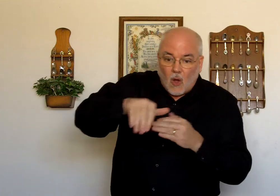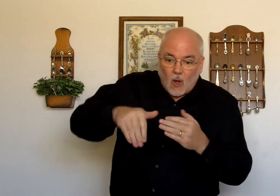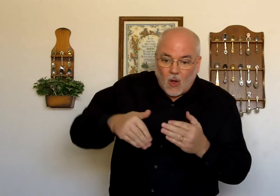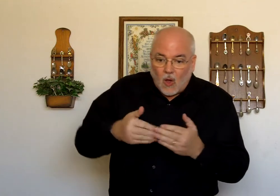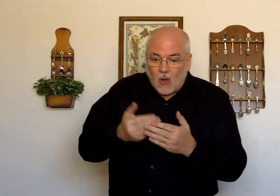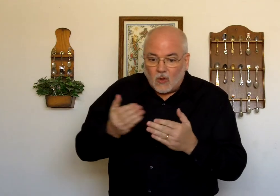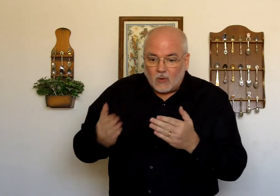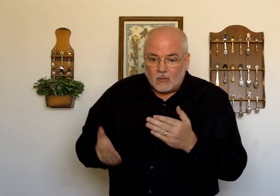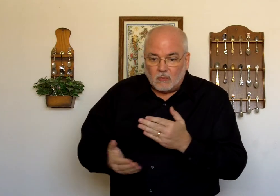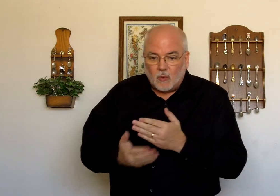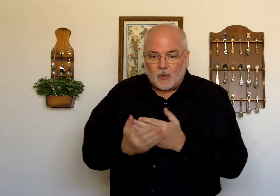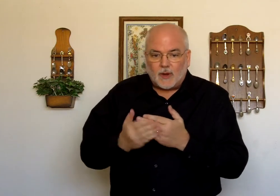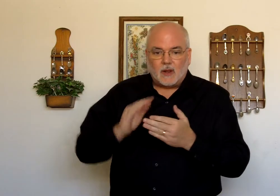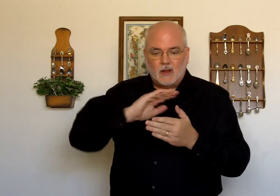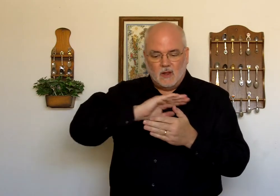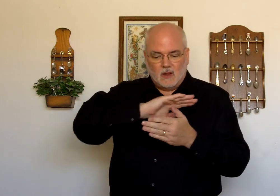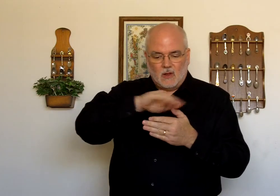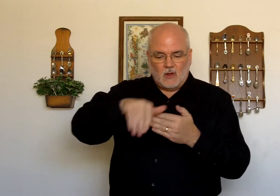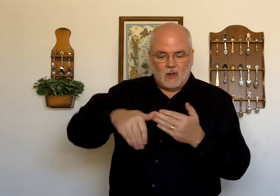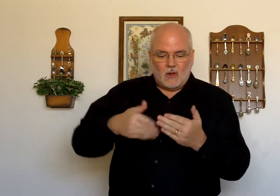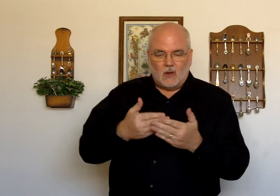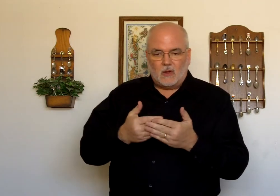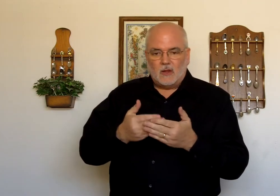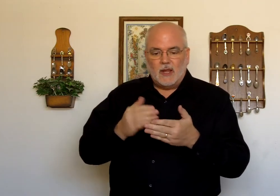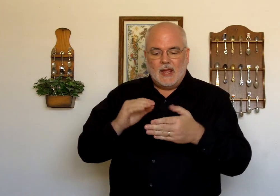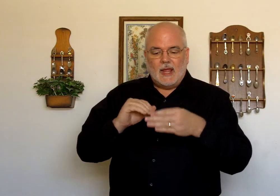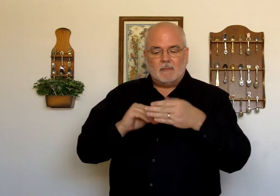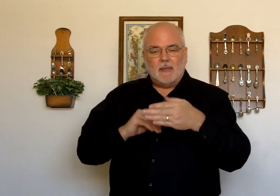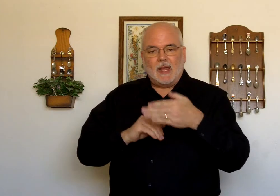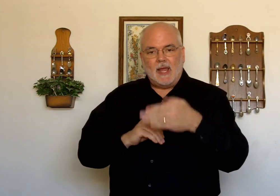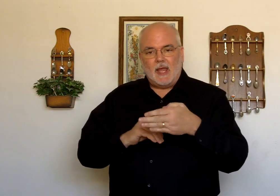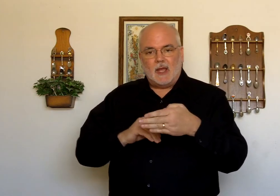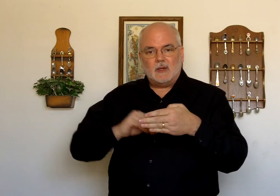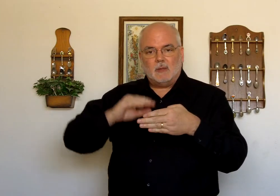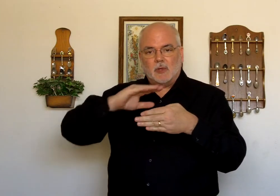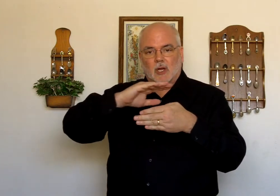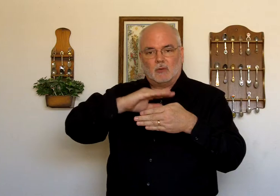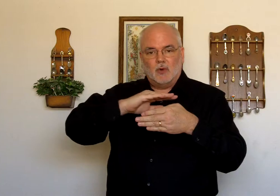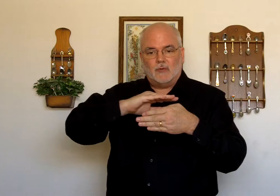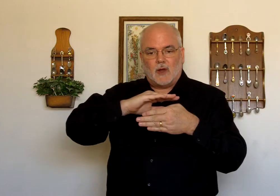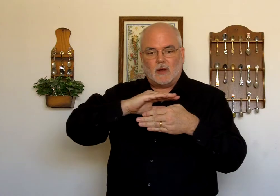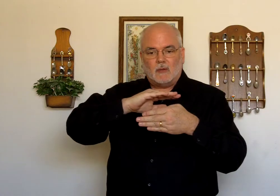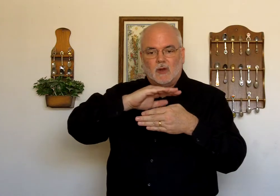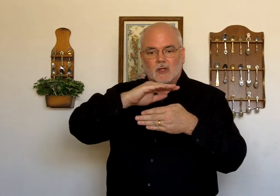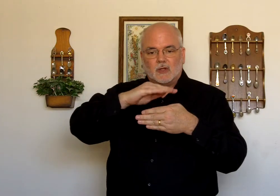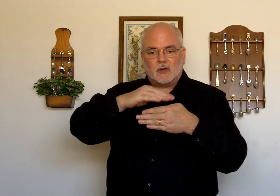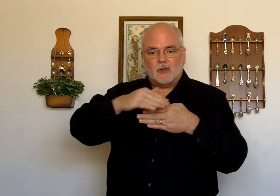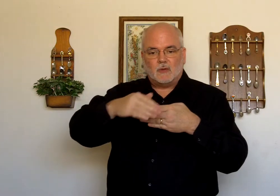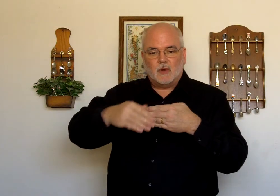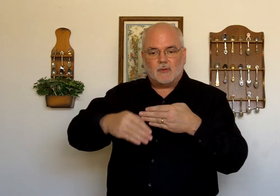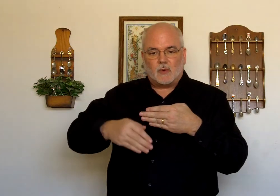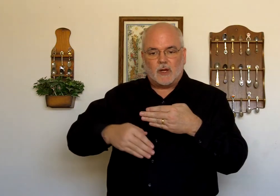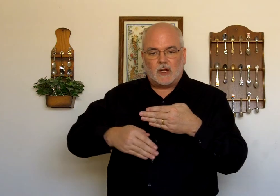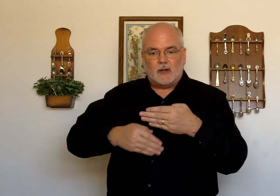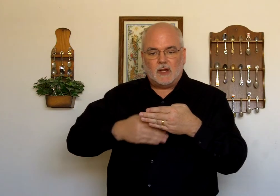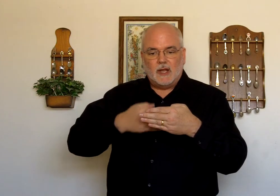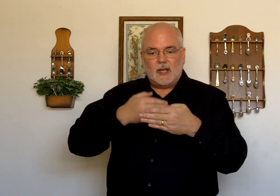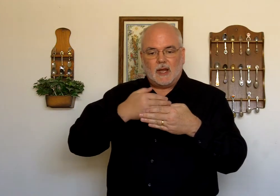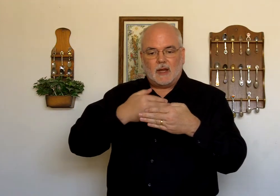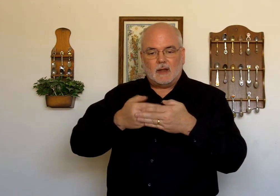All. Morning. All. Make a hand. Put a little roof on it. Circle the roof around. And.